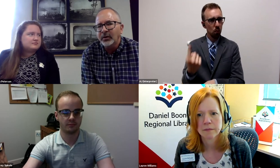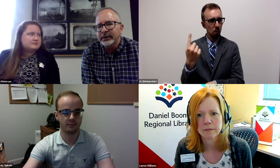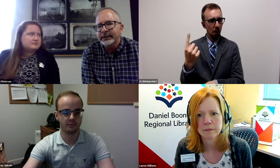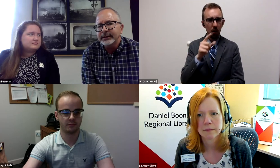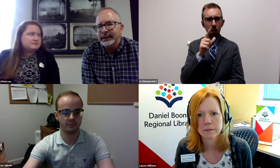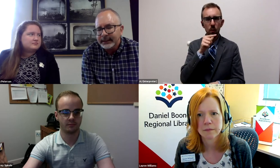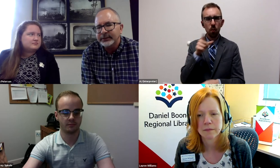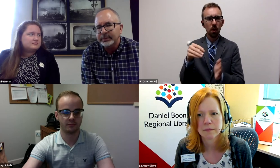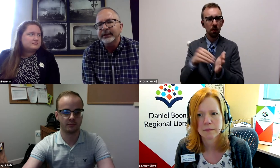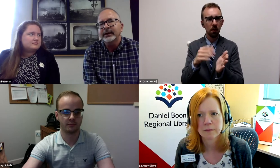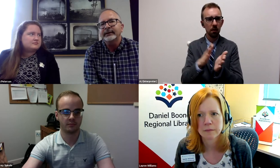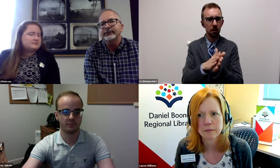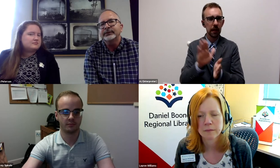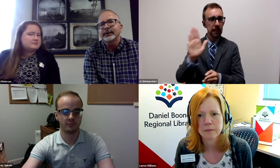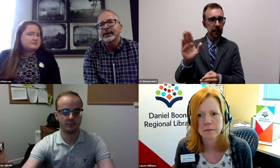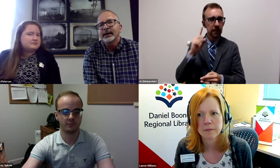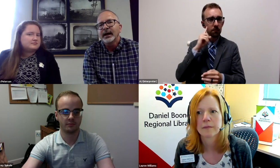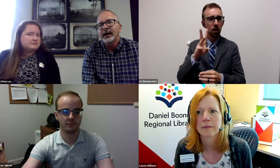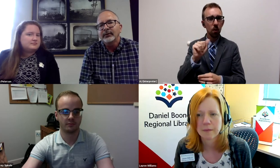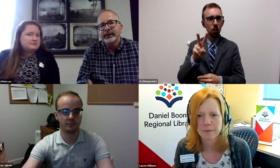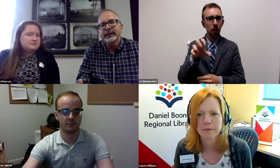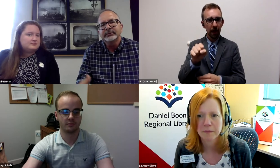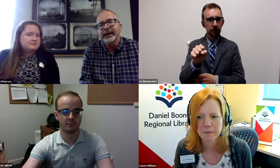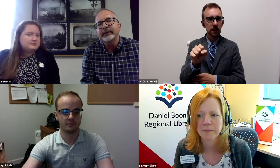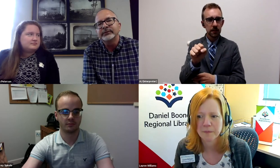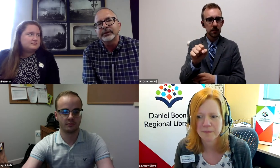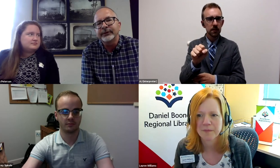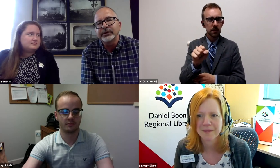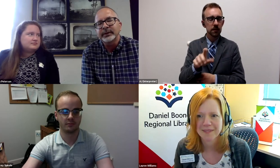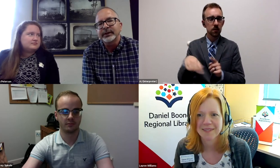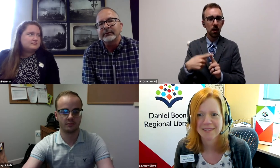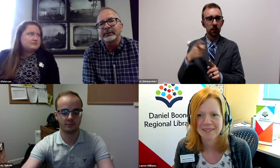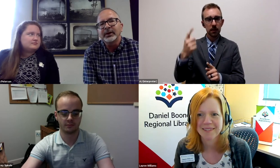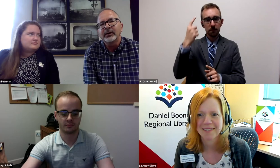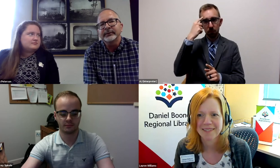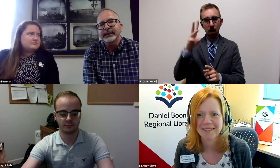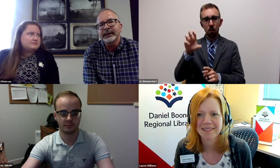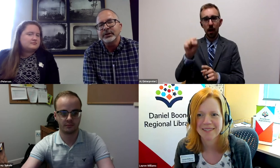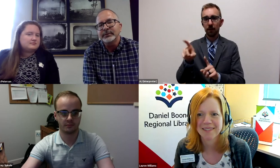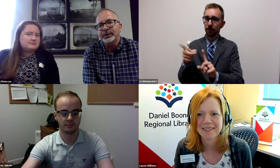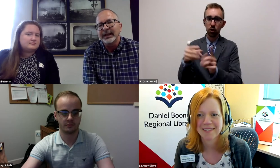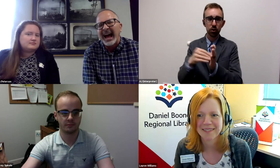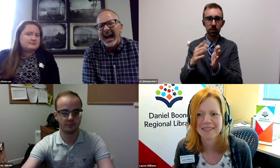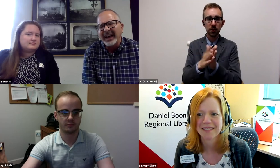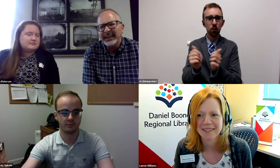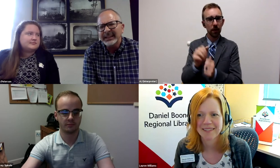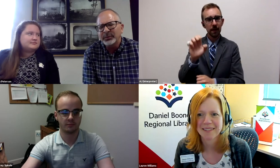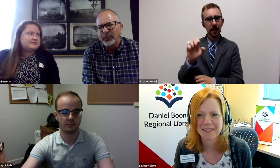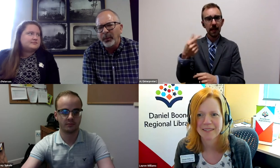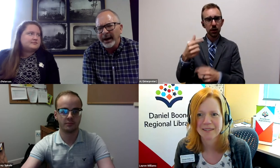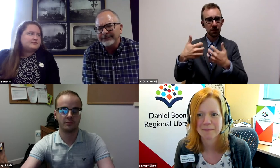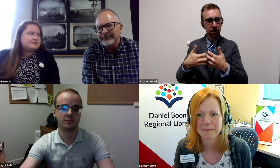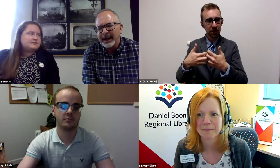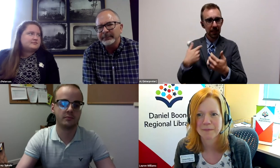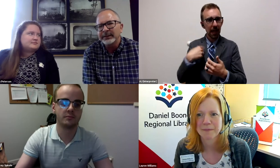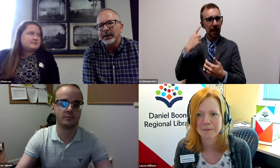recorded his brainwaves when his brainwaves were the first ones that were recorded with the EEG machine. I think his